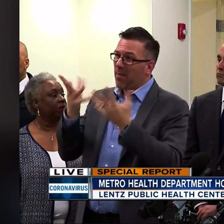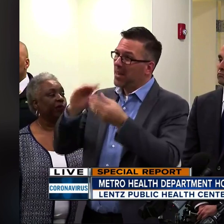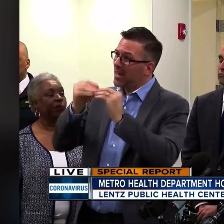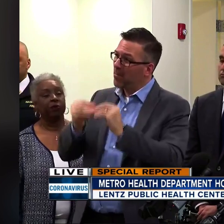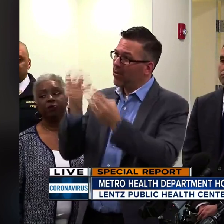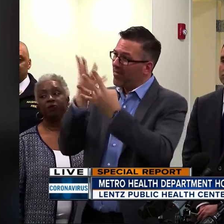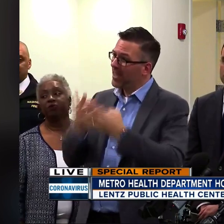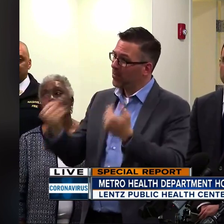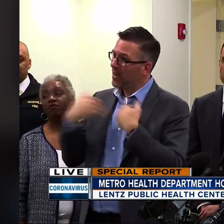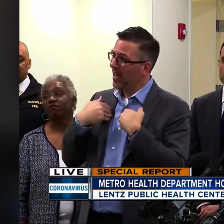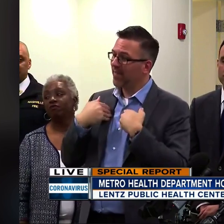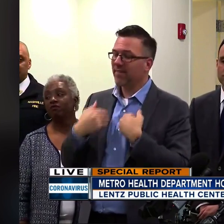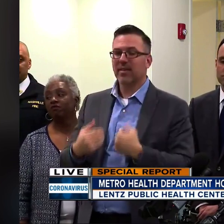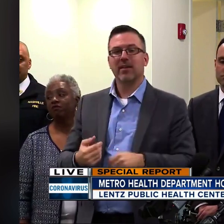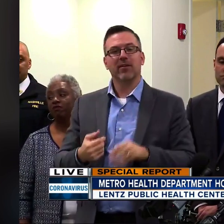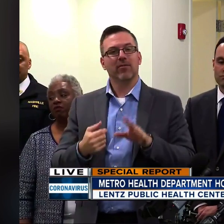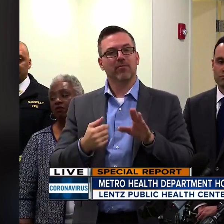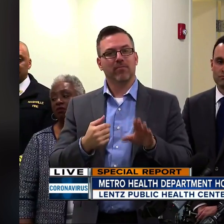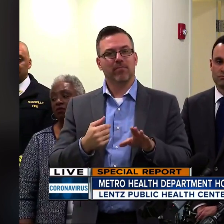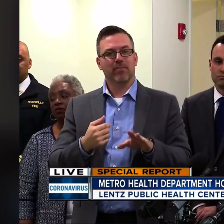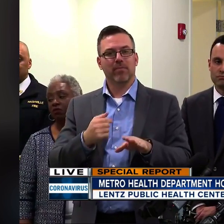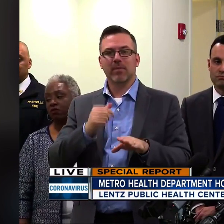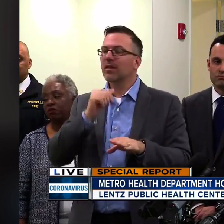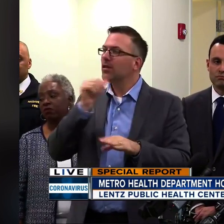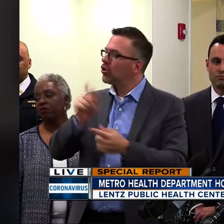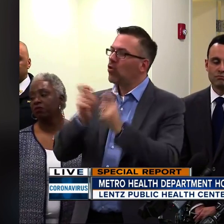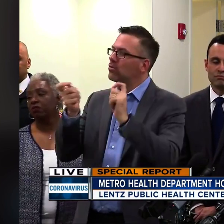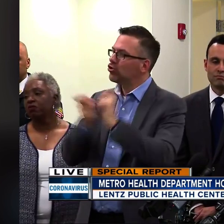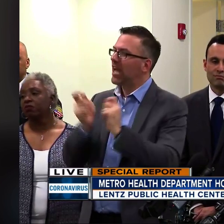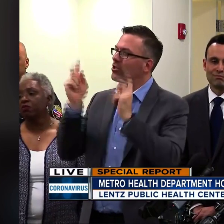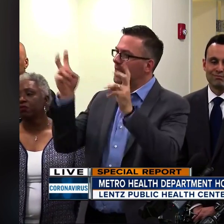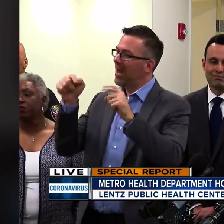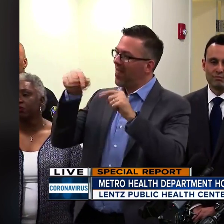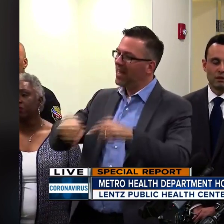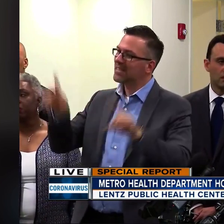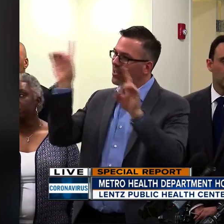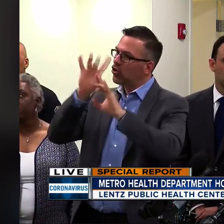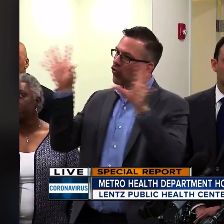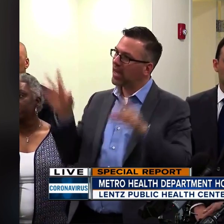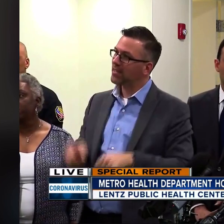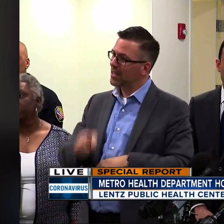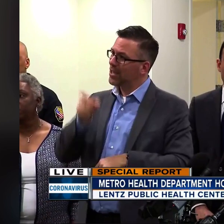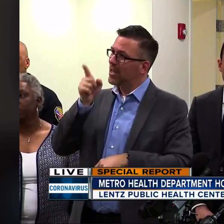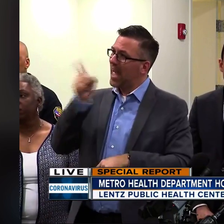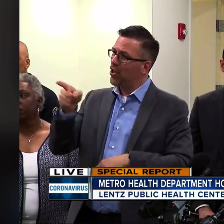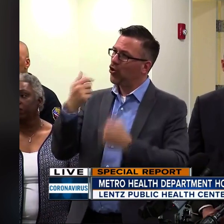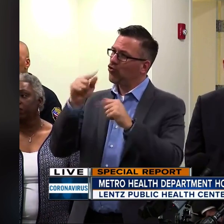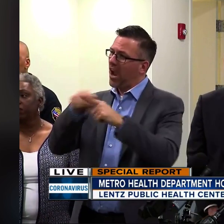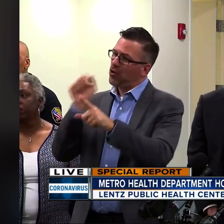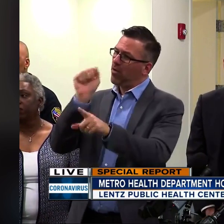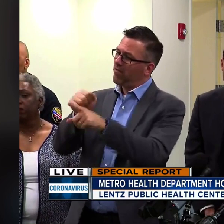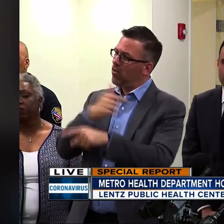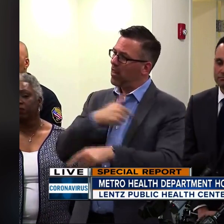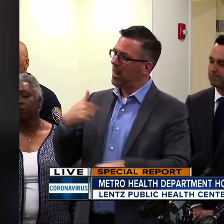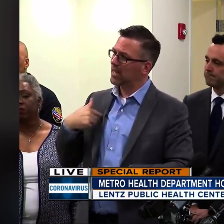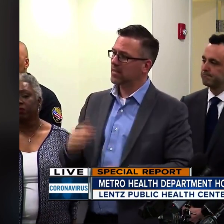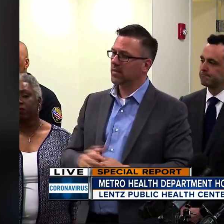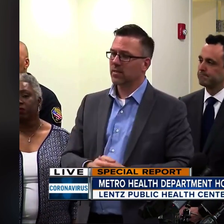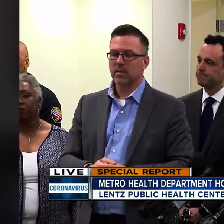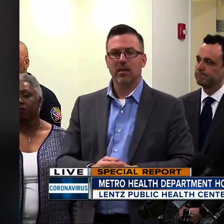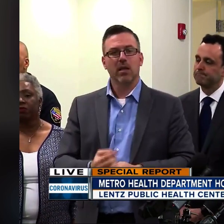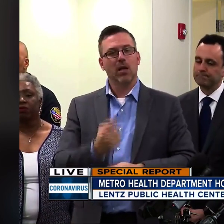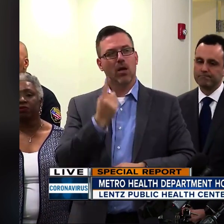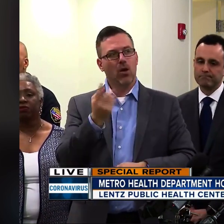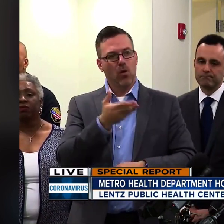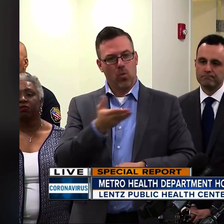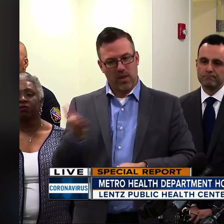I just would like to... Don't change the subject. We're in a crisis here, and you're pulling the wool over our eyes. And the one thing